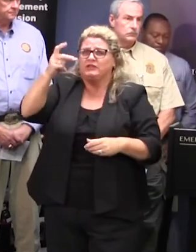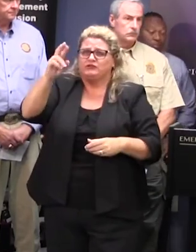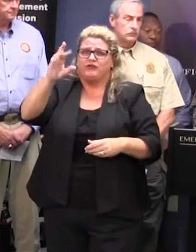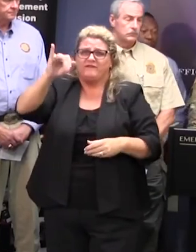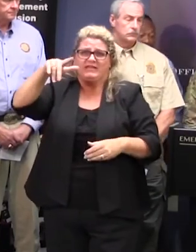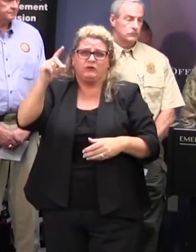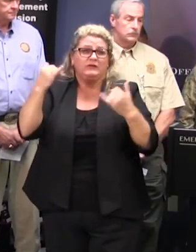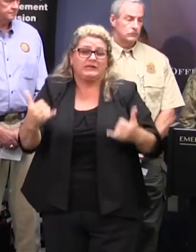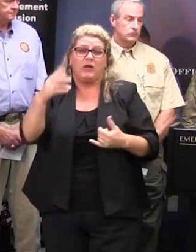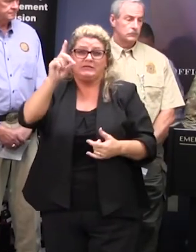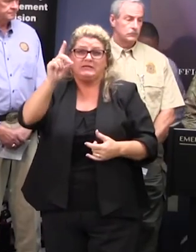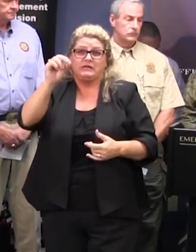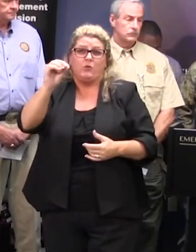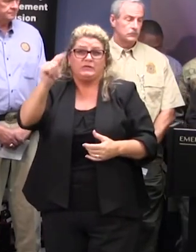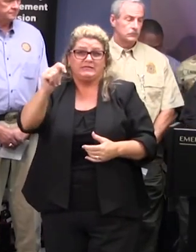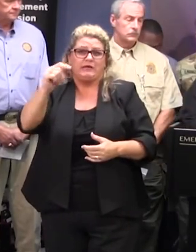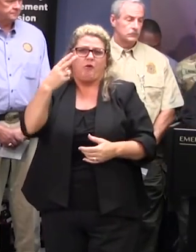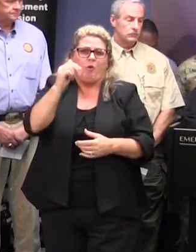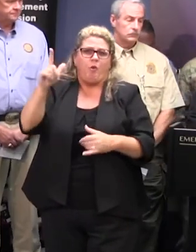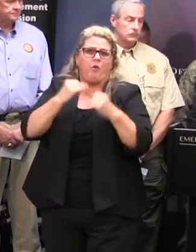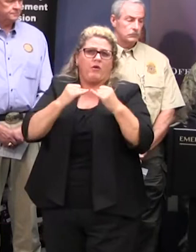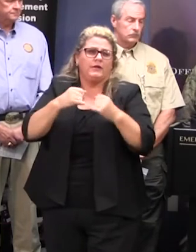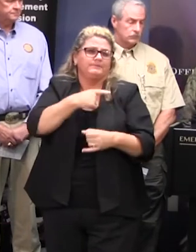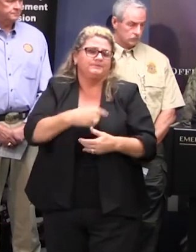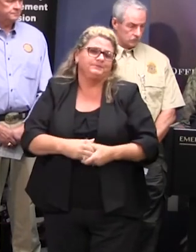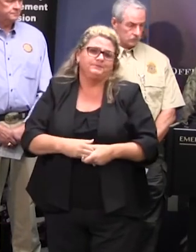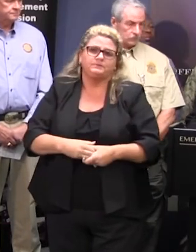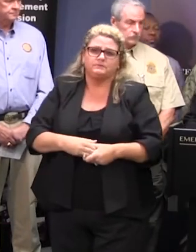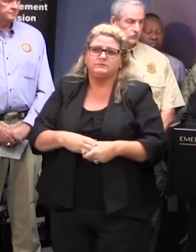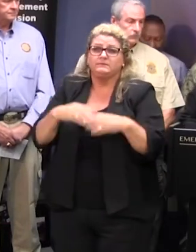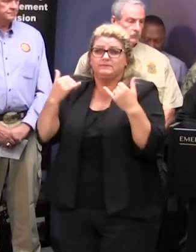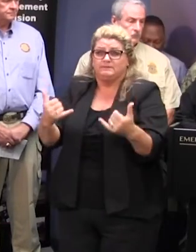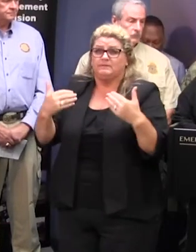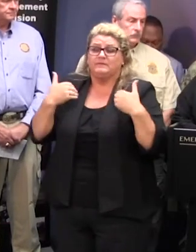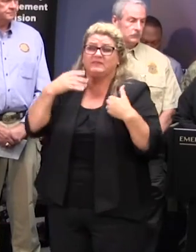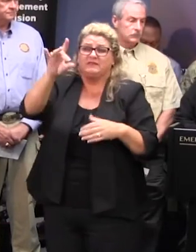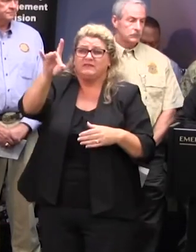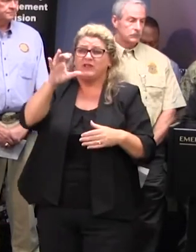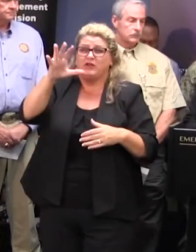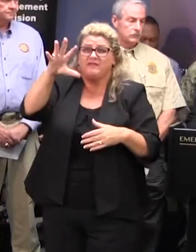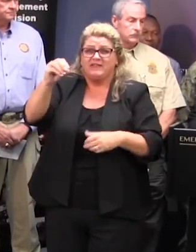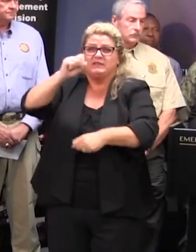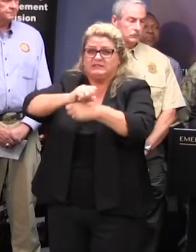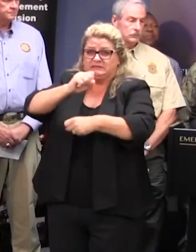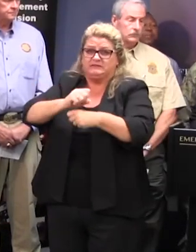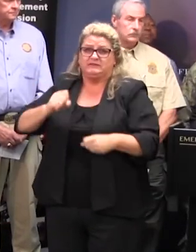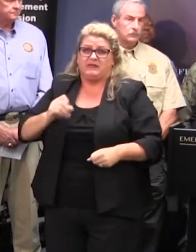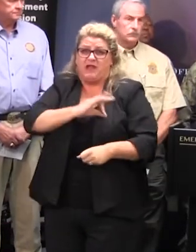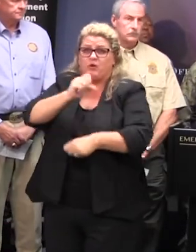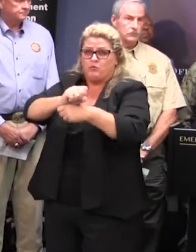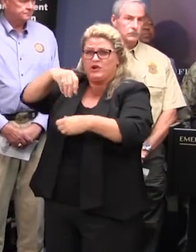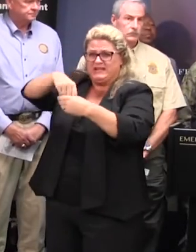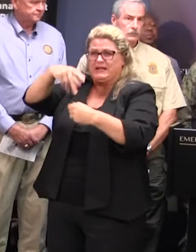hall department transportation secretary thank you governor dot currently has 850 employees working in the pd